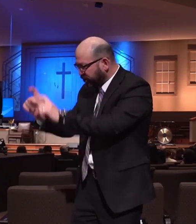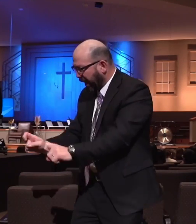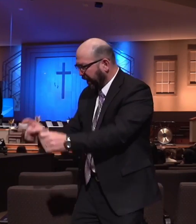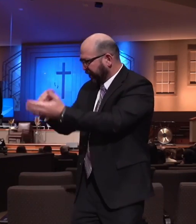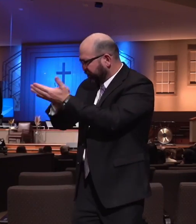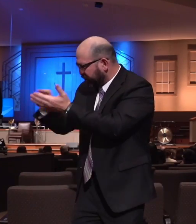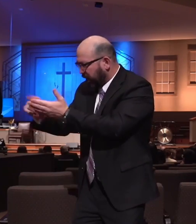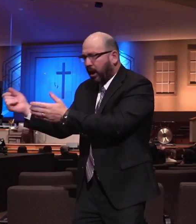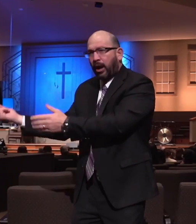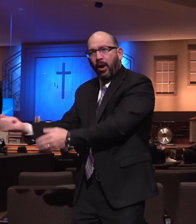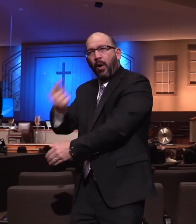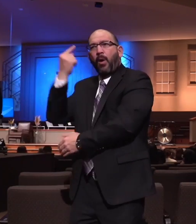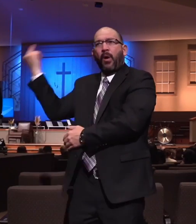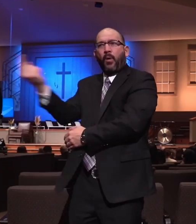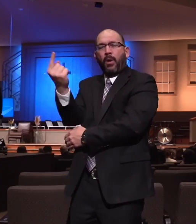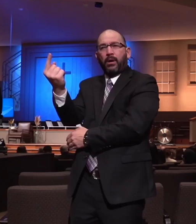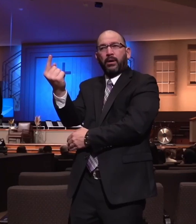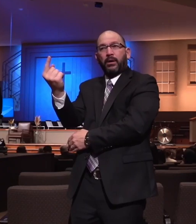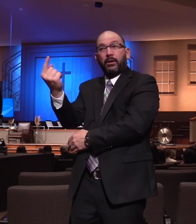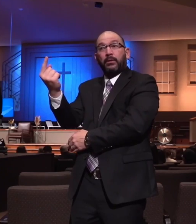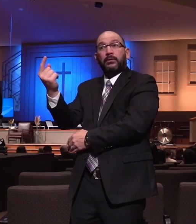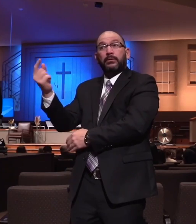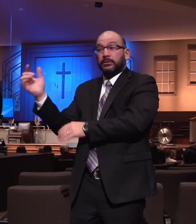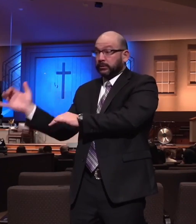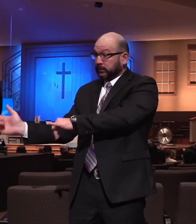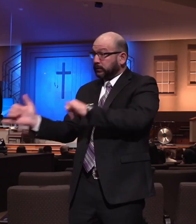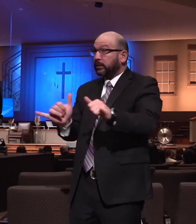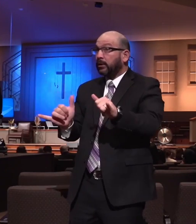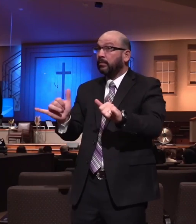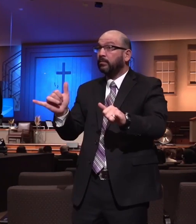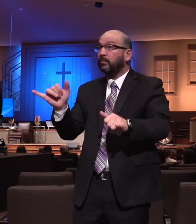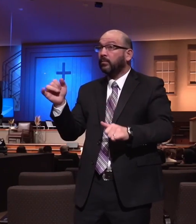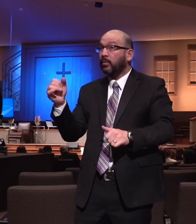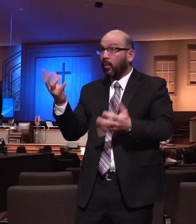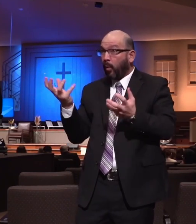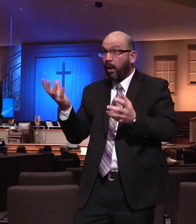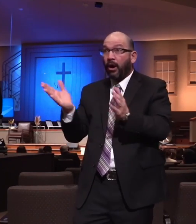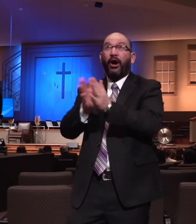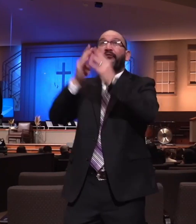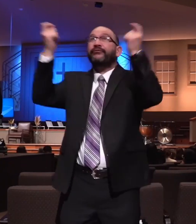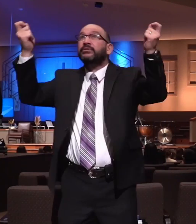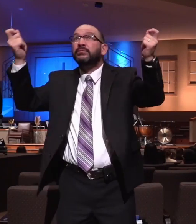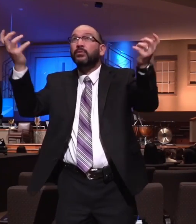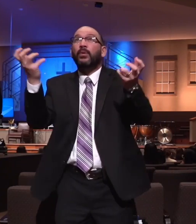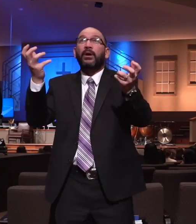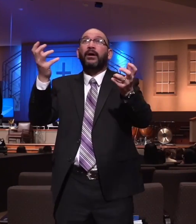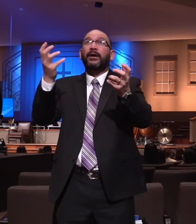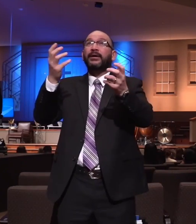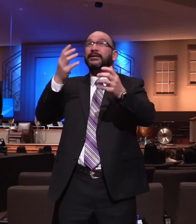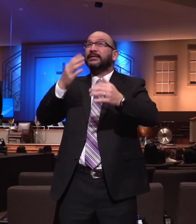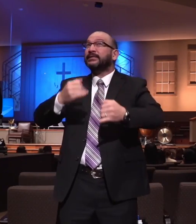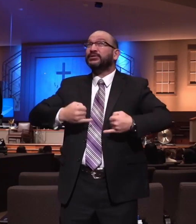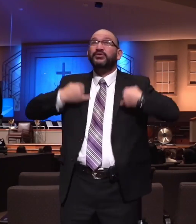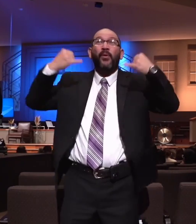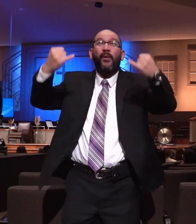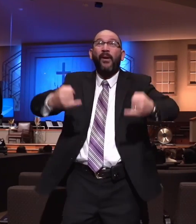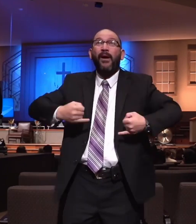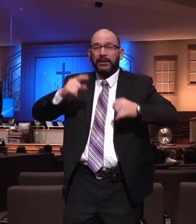And we will not have victory for God without constant assessment. The Holy Spirit assessing us.